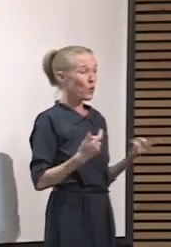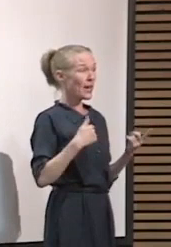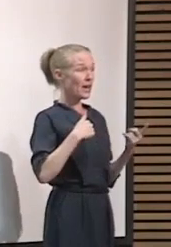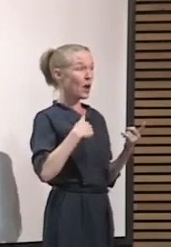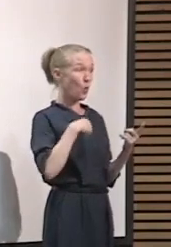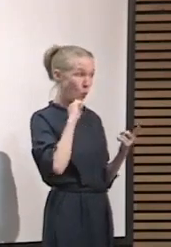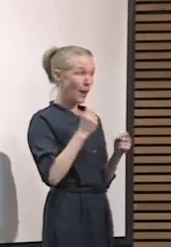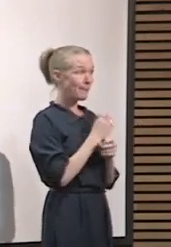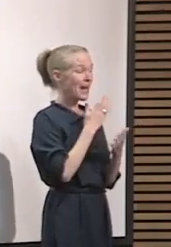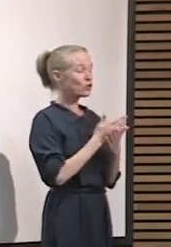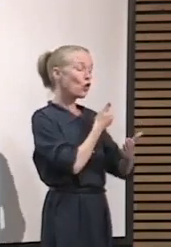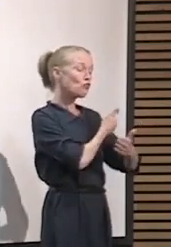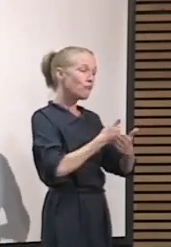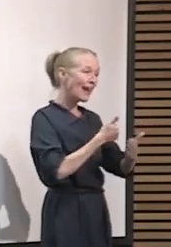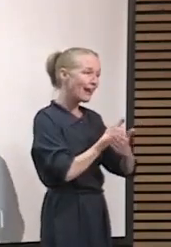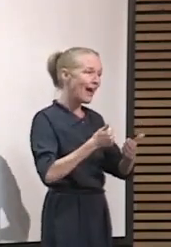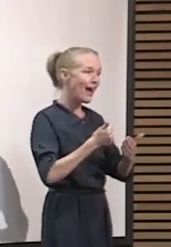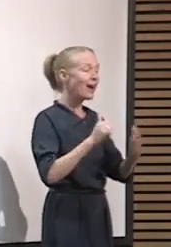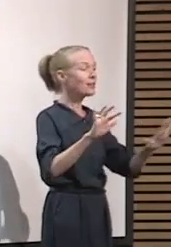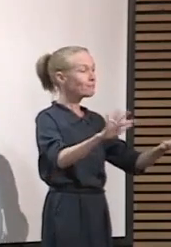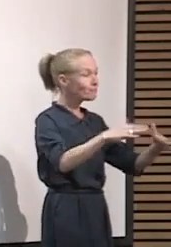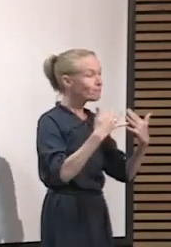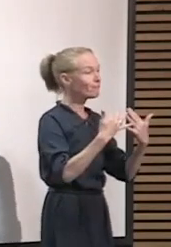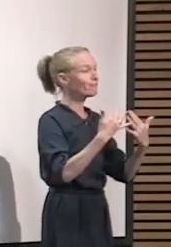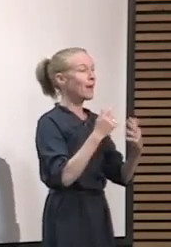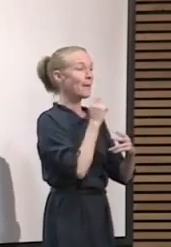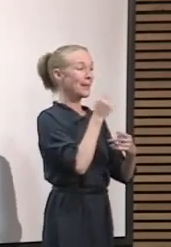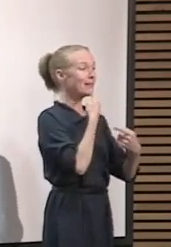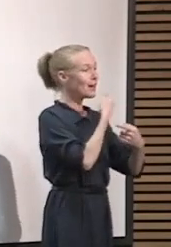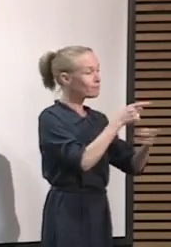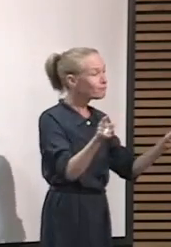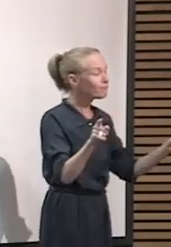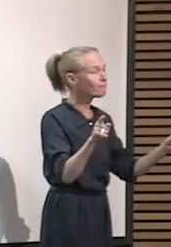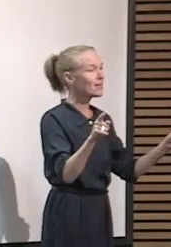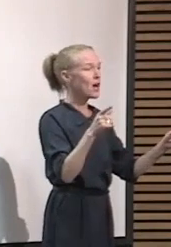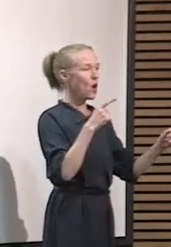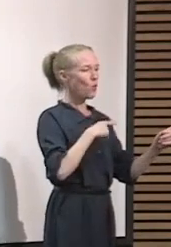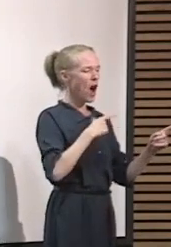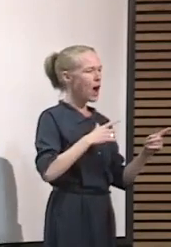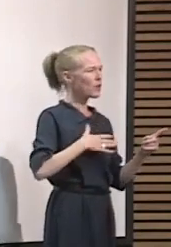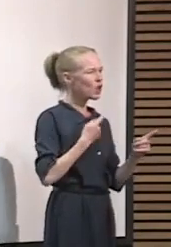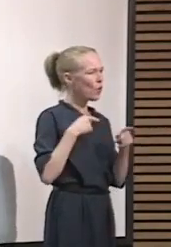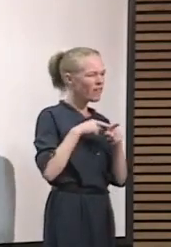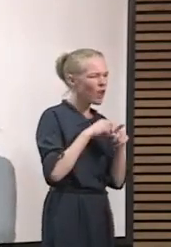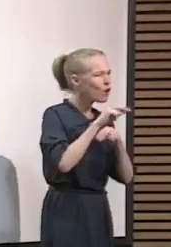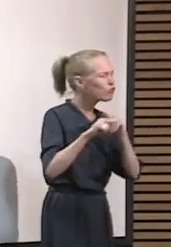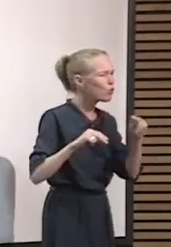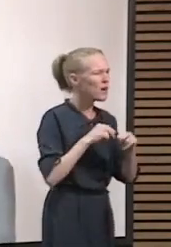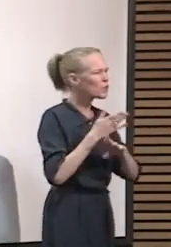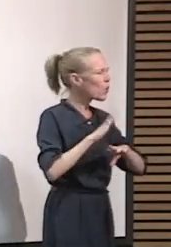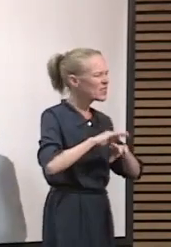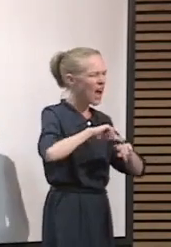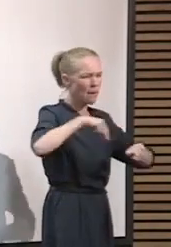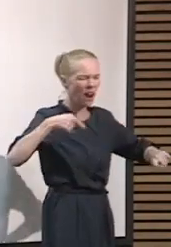are doing it in a consolidated and coordinated way, is because we don't want to spend our time you know chasing down and reconciling information.